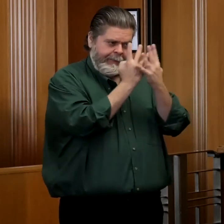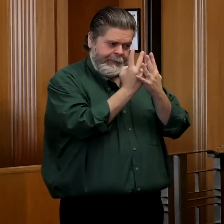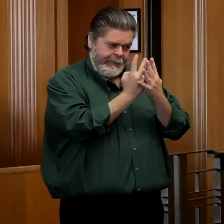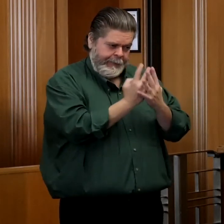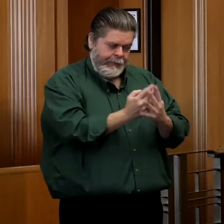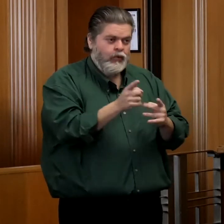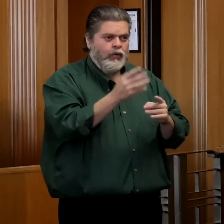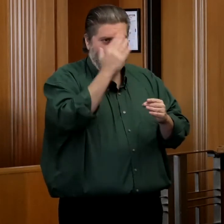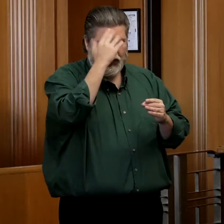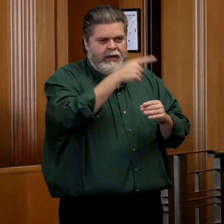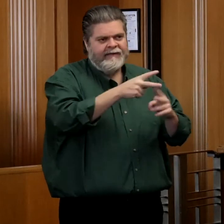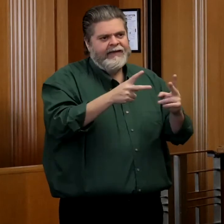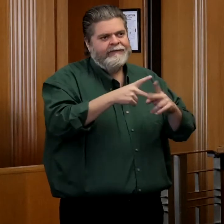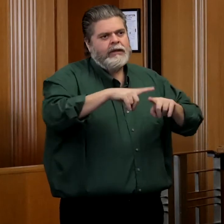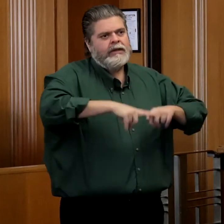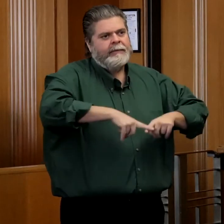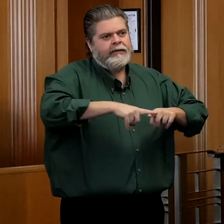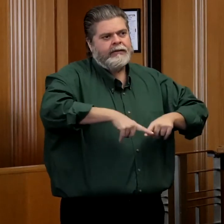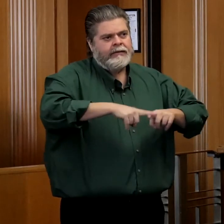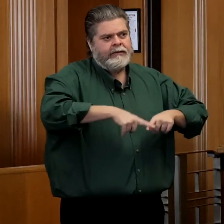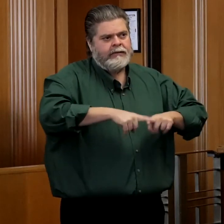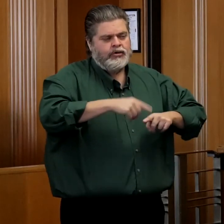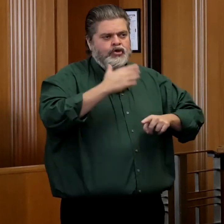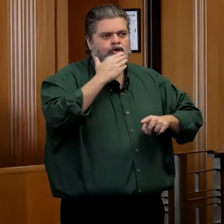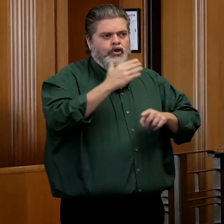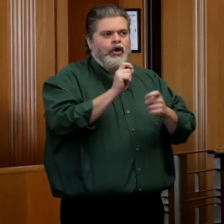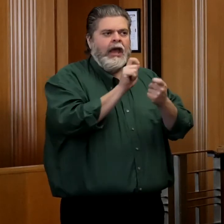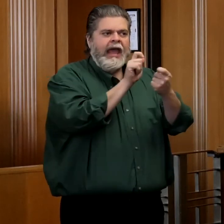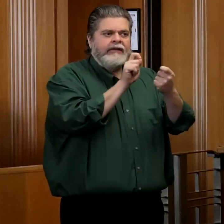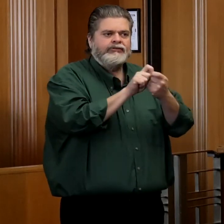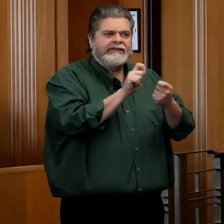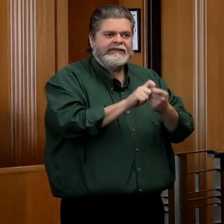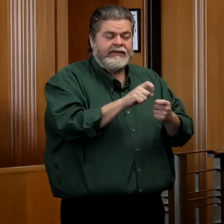rely on the accuracy of the tests that you get from an Avera facility.